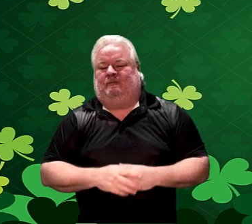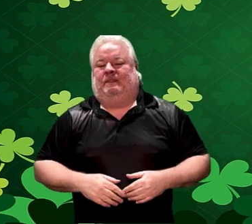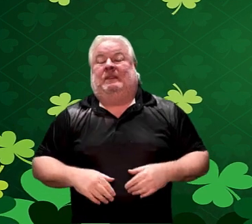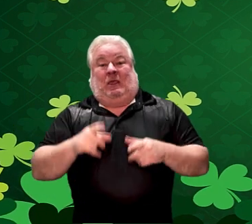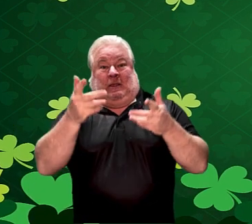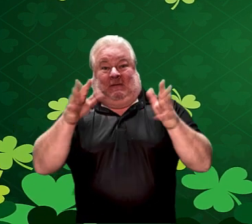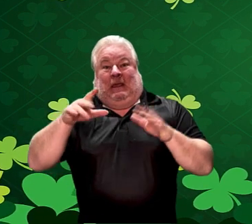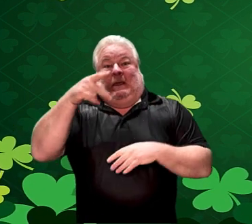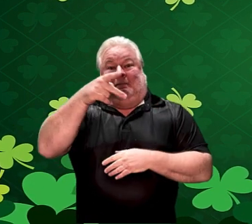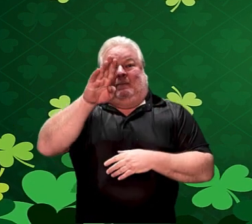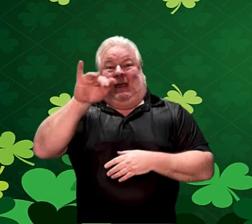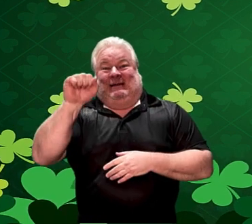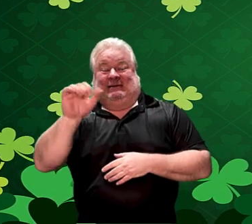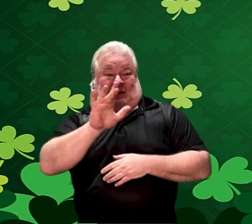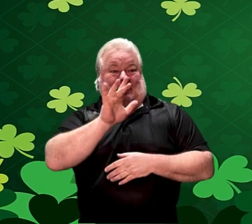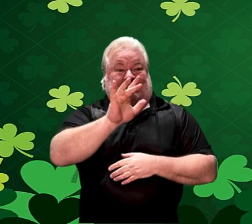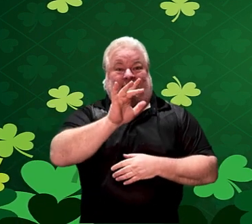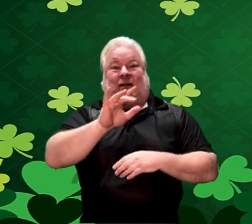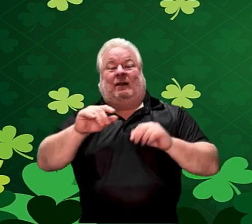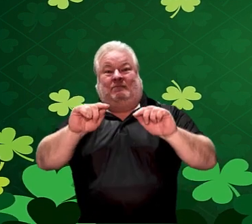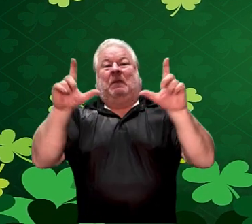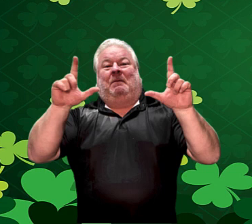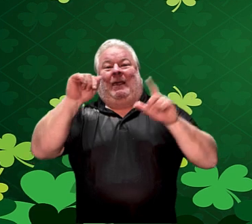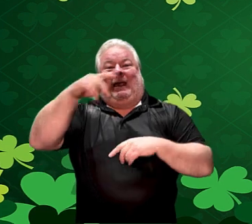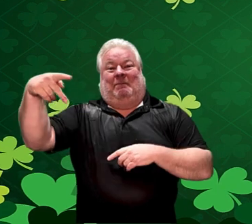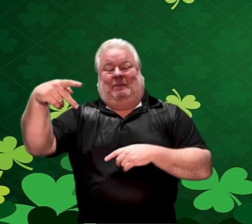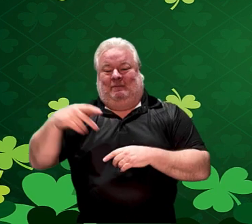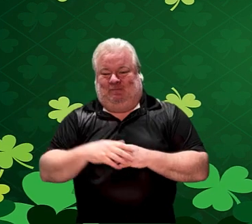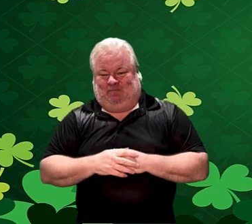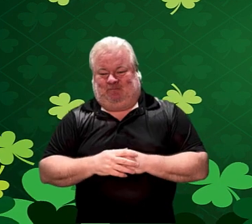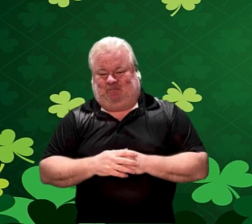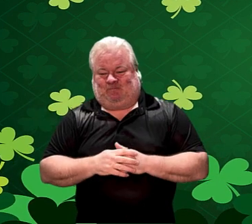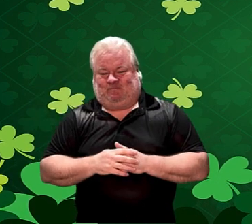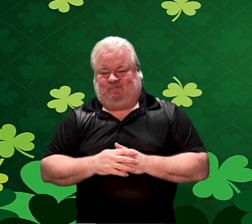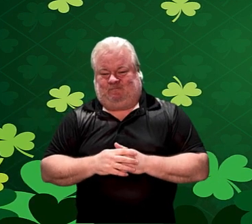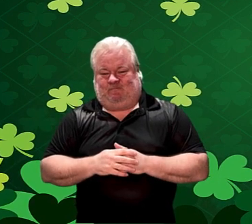Once you go to the PBIS Rewards App.